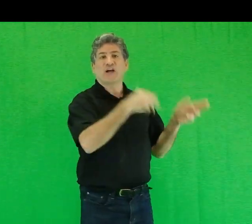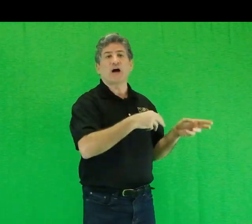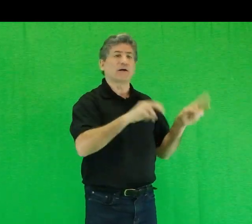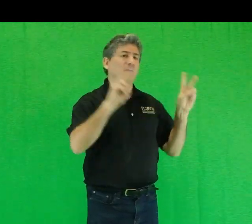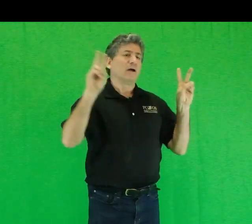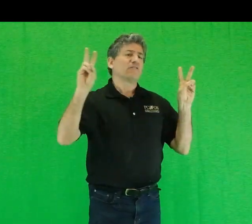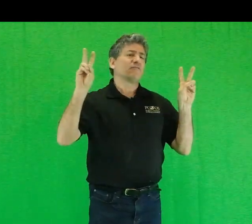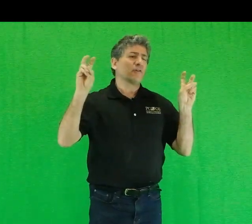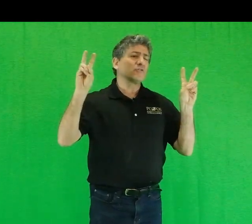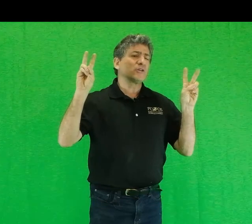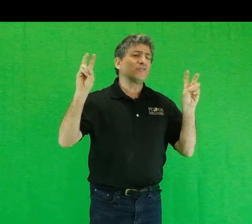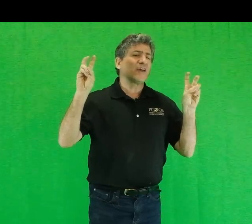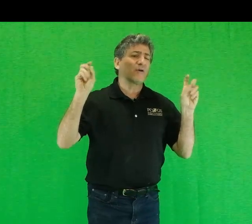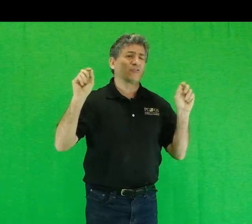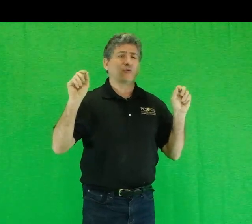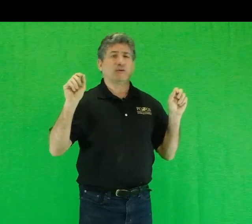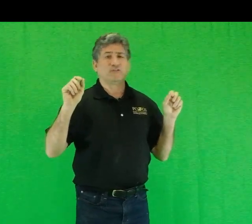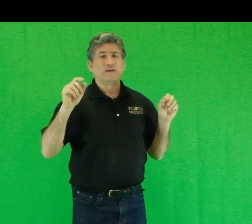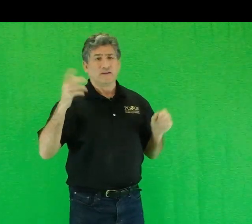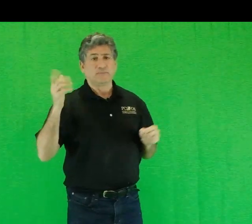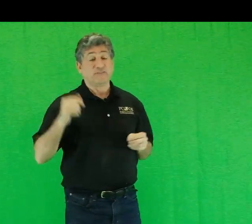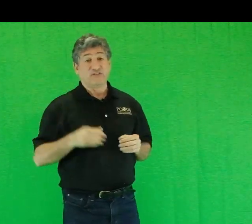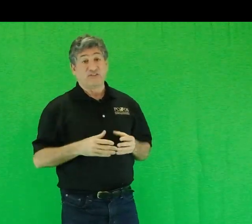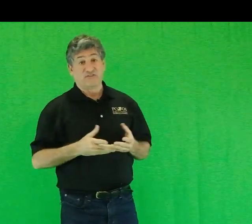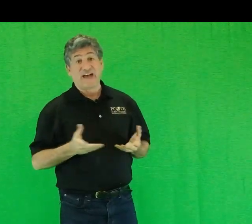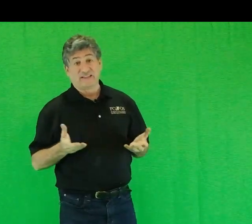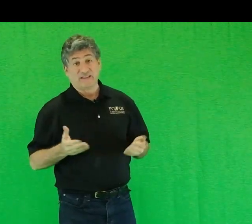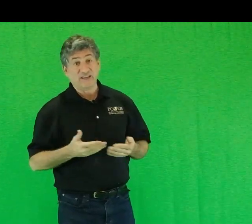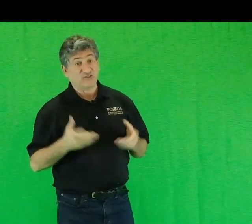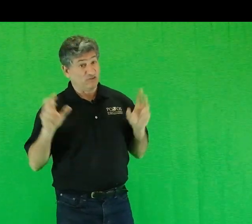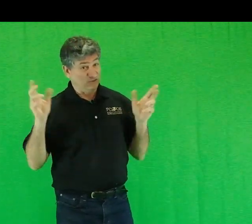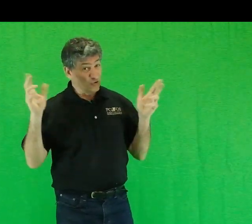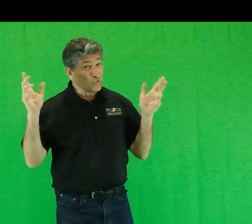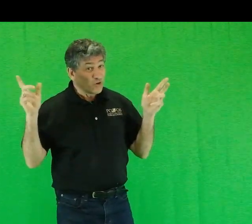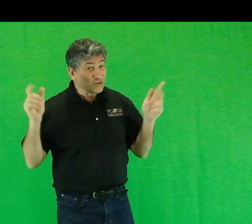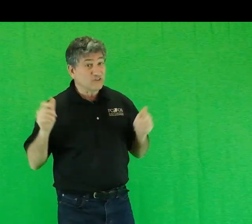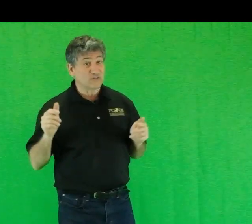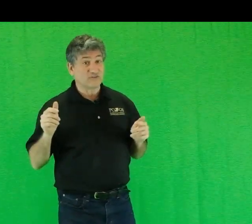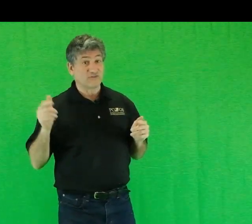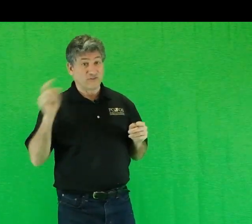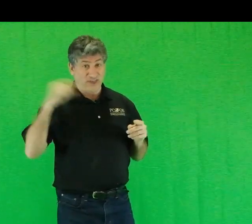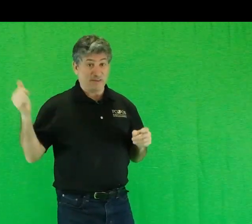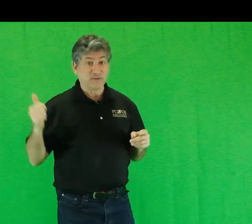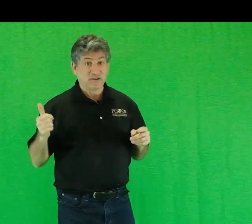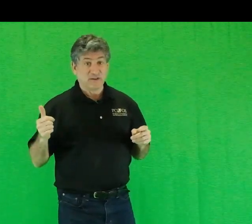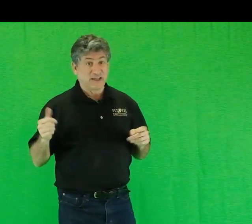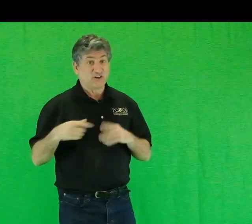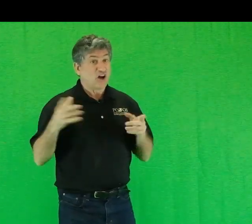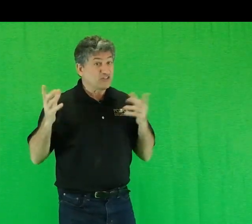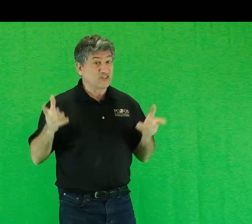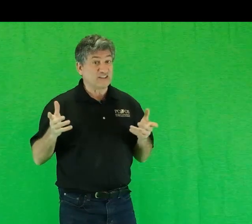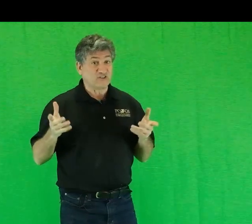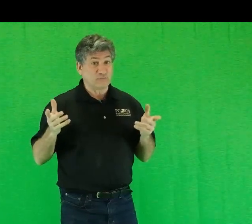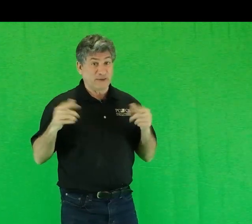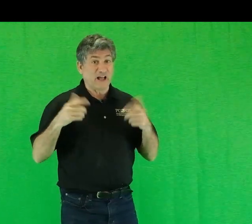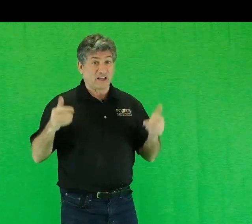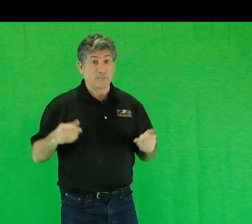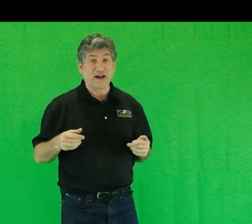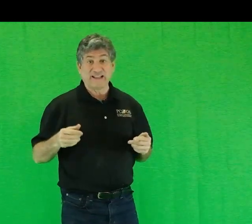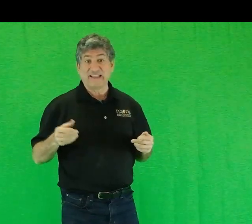conquer virgin territories, oblivious to the fact that these new worlds, for them, have long since been occupied and